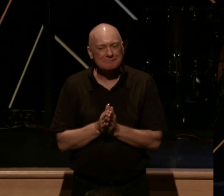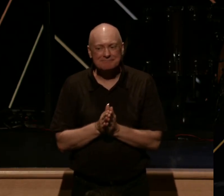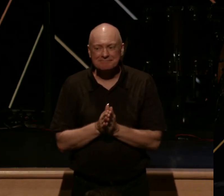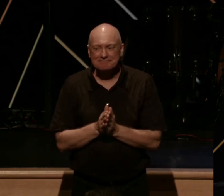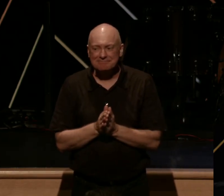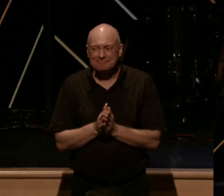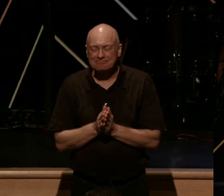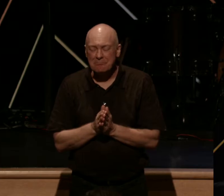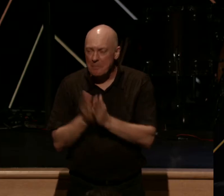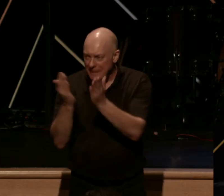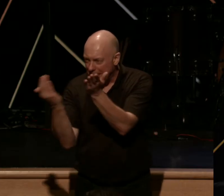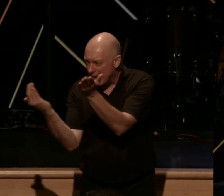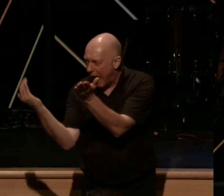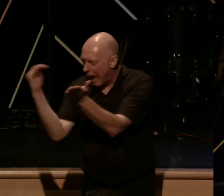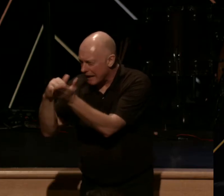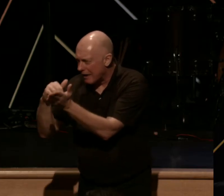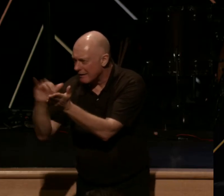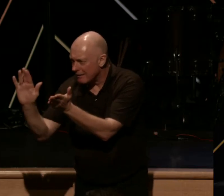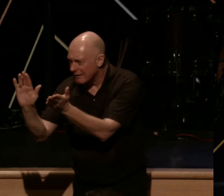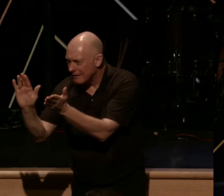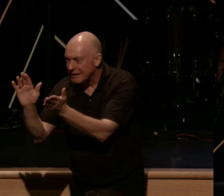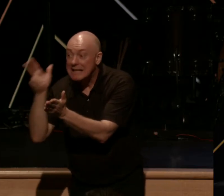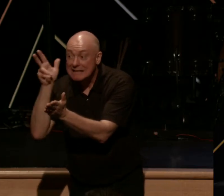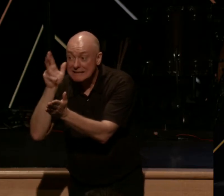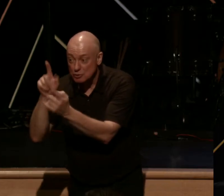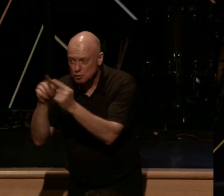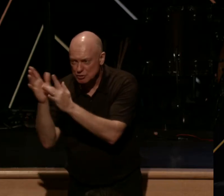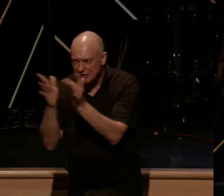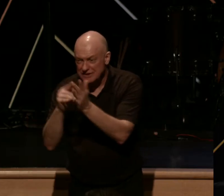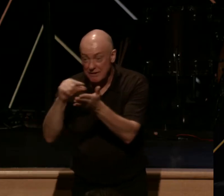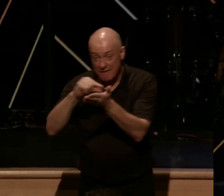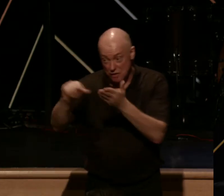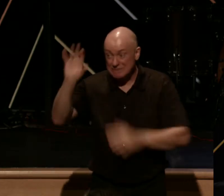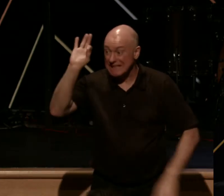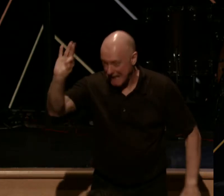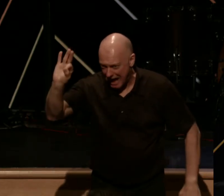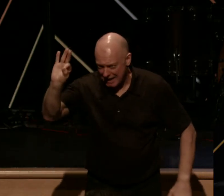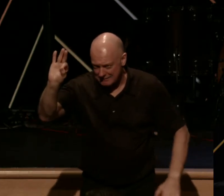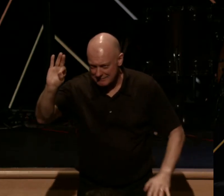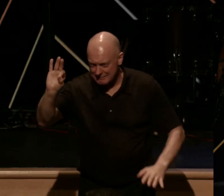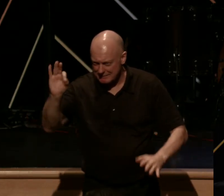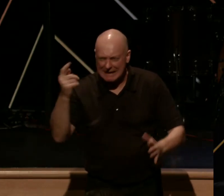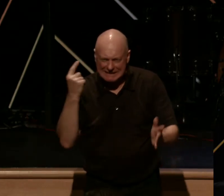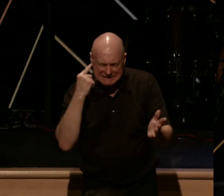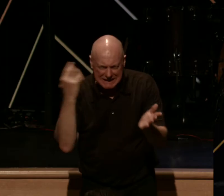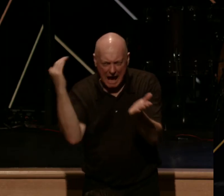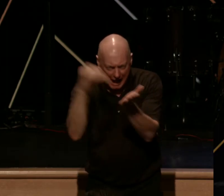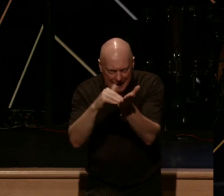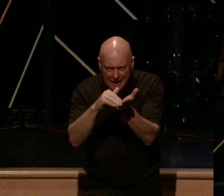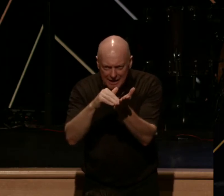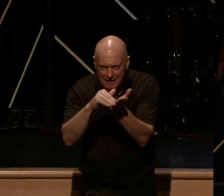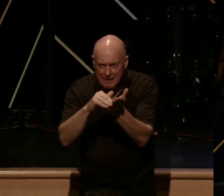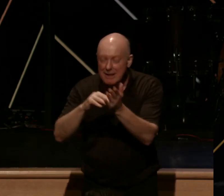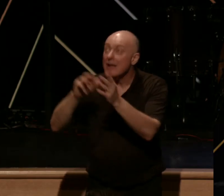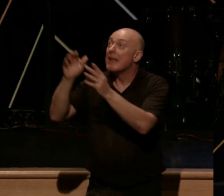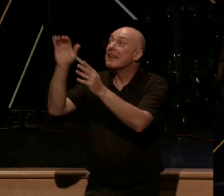How listen to what he said. Verse 9. As the Father has loved me,